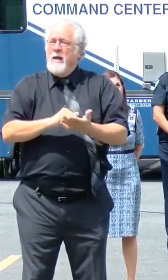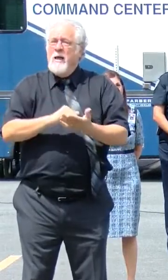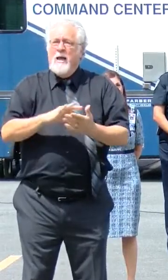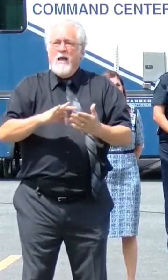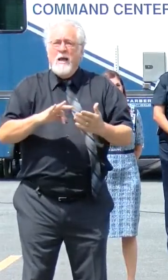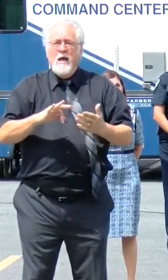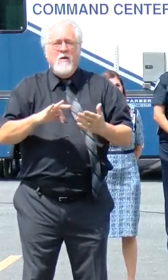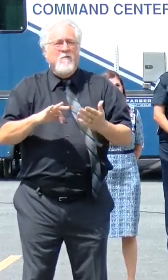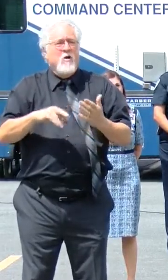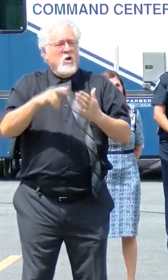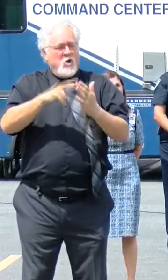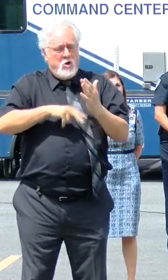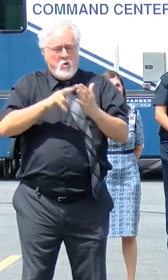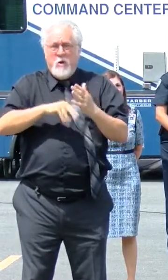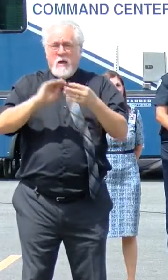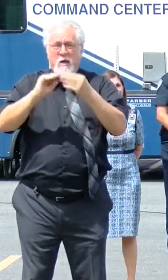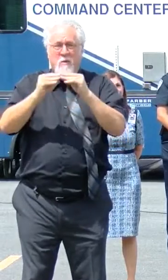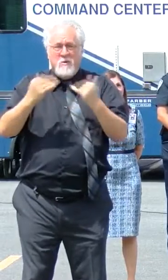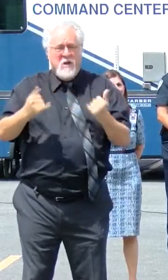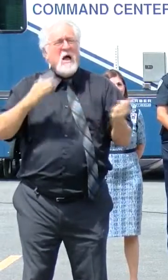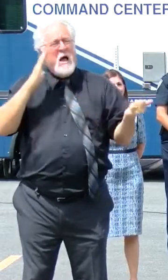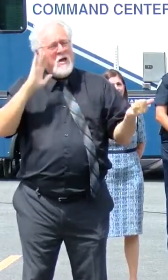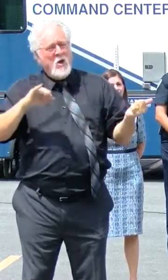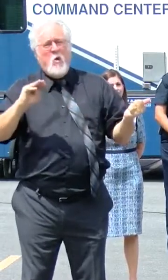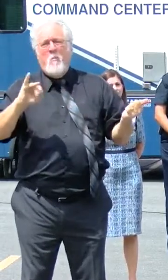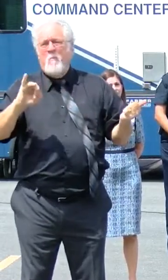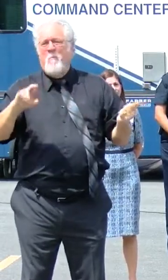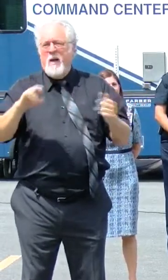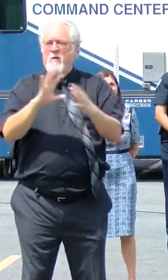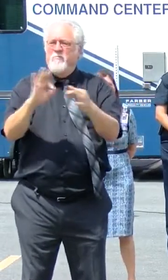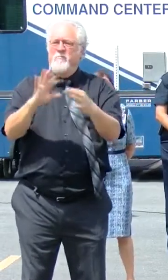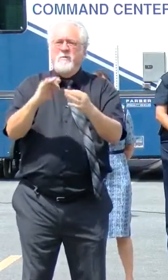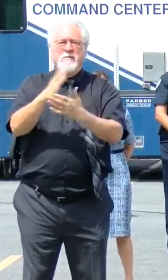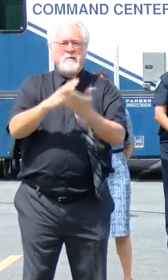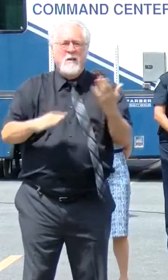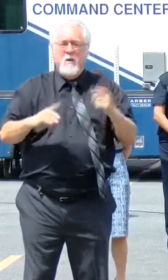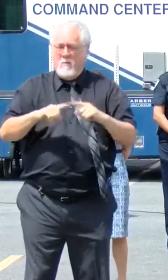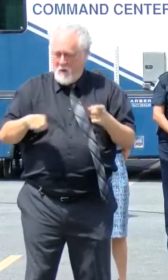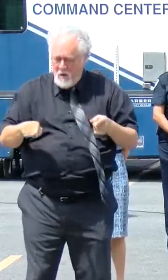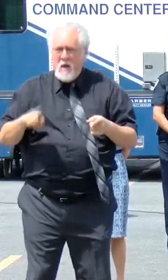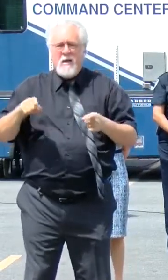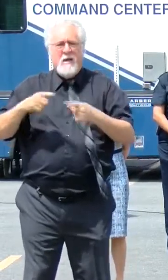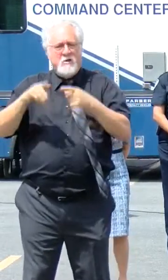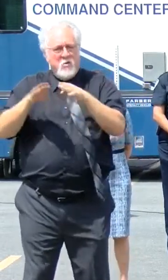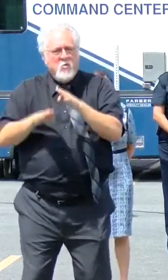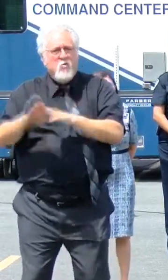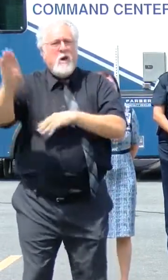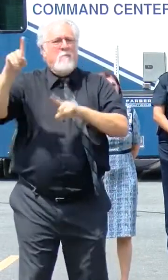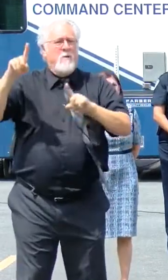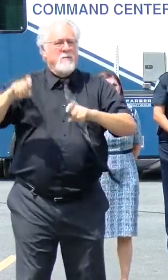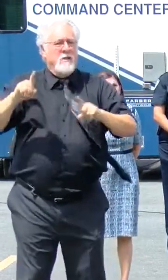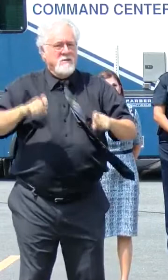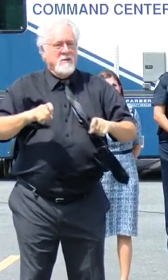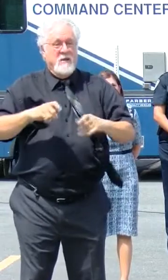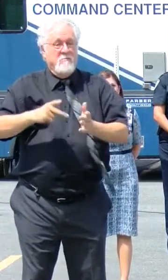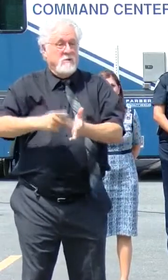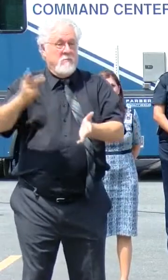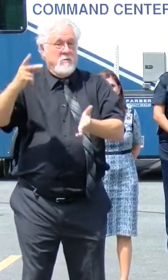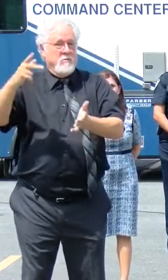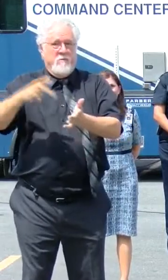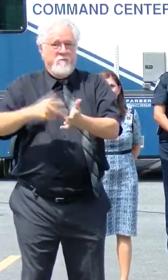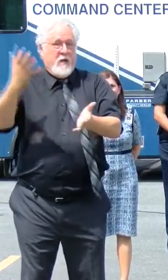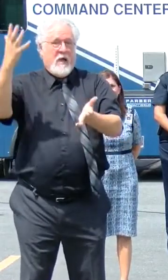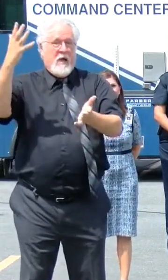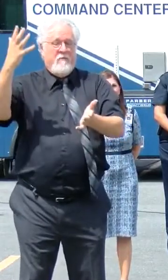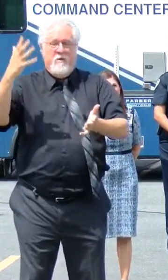you're reading any of the statistics right now, and I know the mayor has said some of this, but I mean, look, we need to ramp up testing, if not twofold, maybe